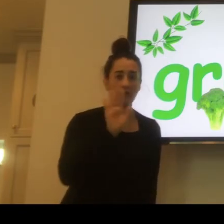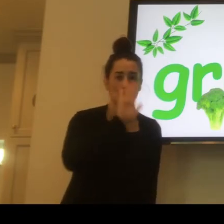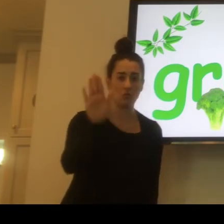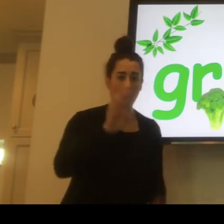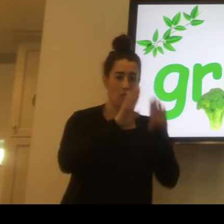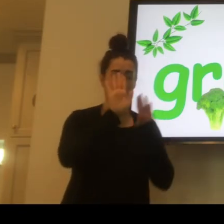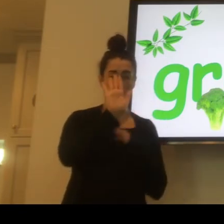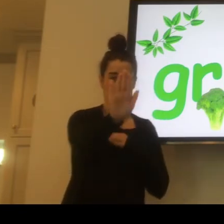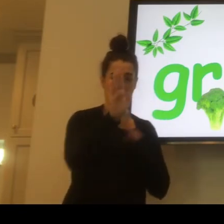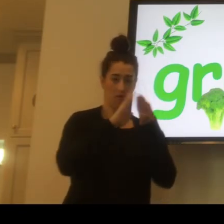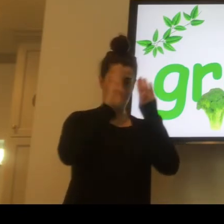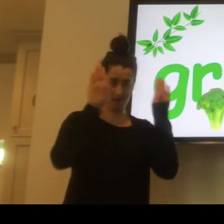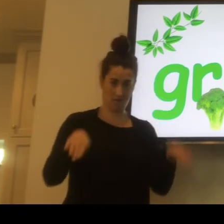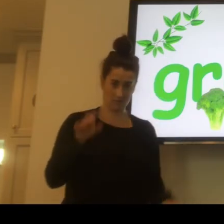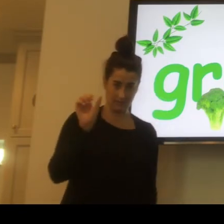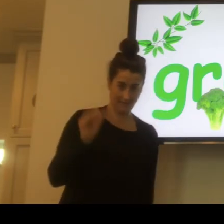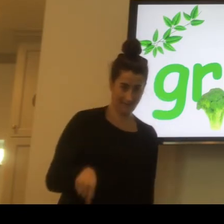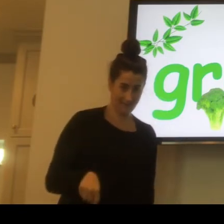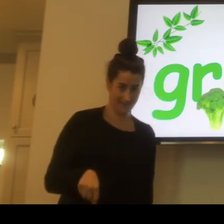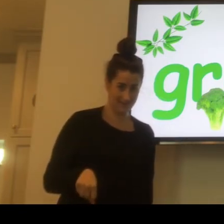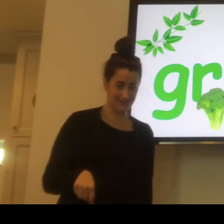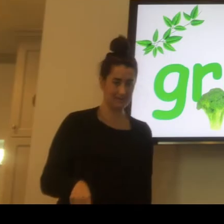Can you look to find green things in your house?